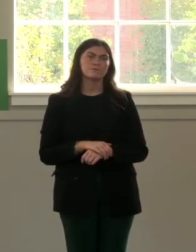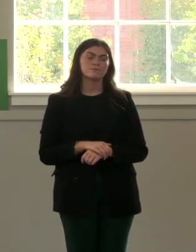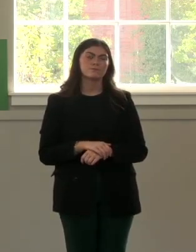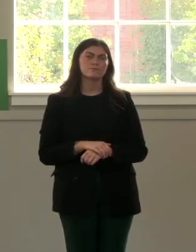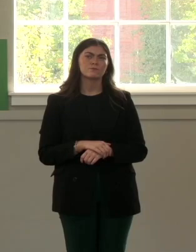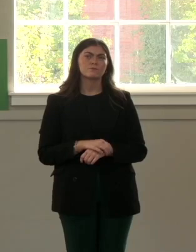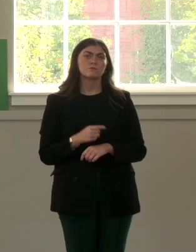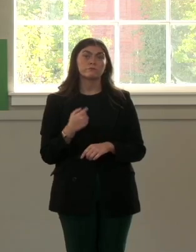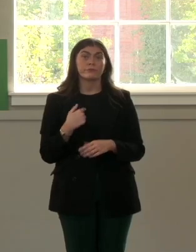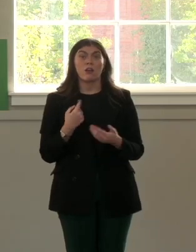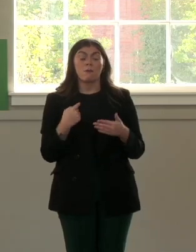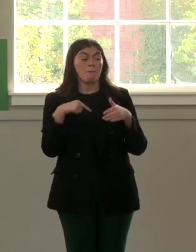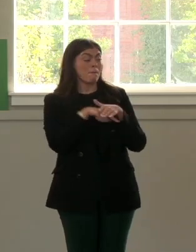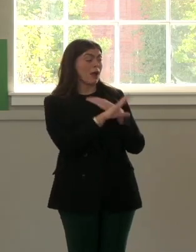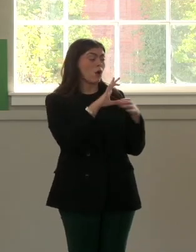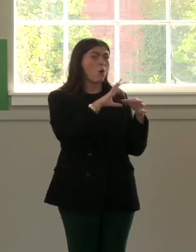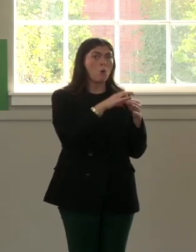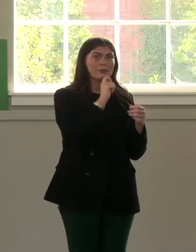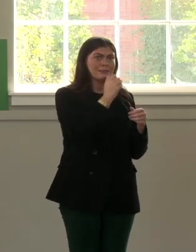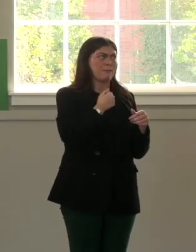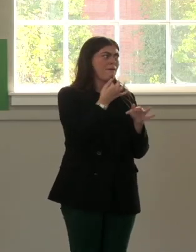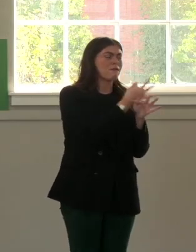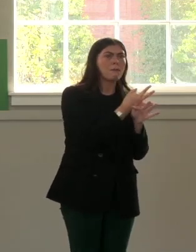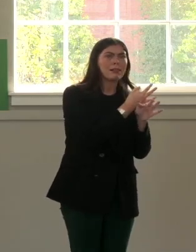I was sent home to tell my nearest and dearest.